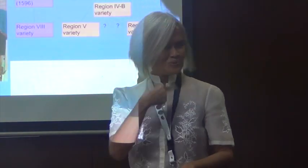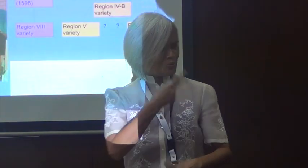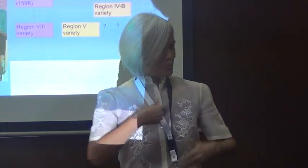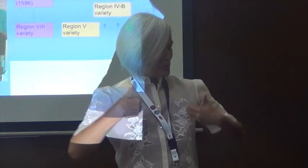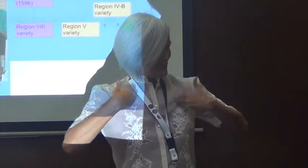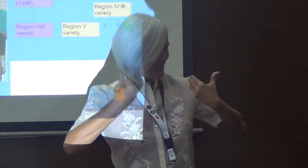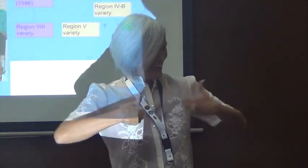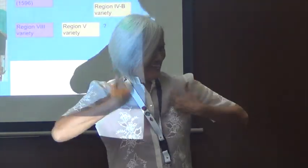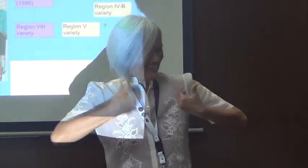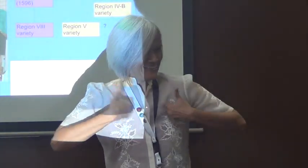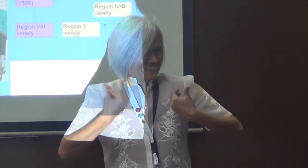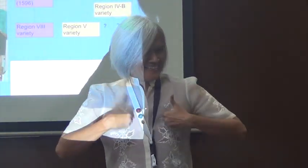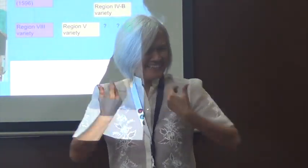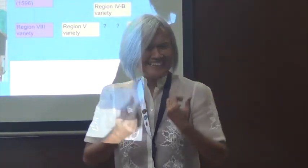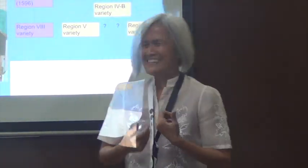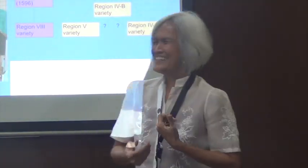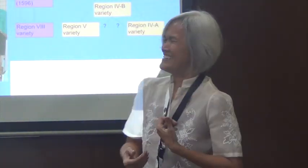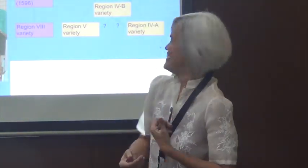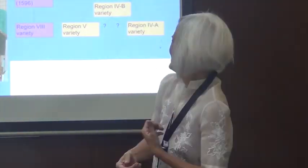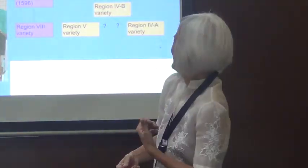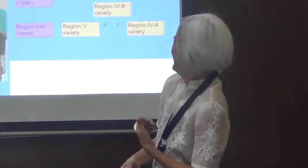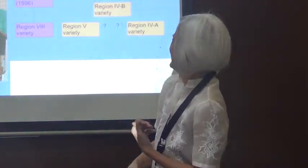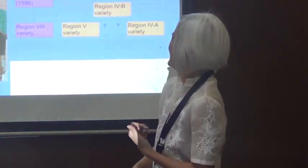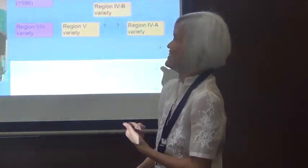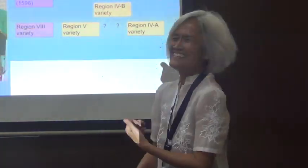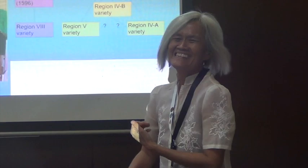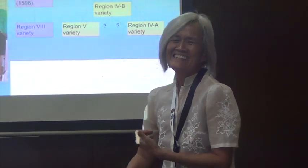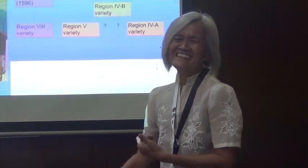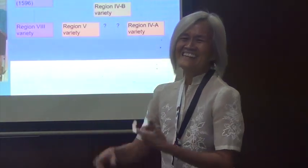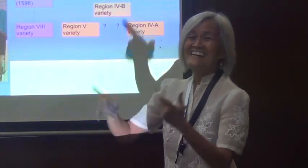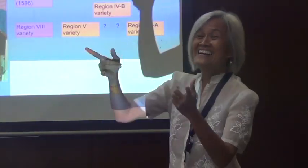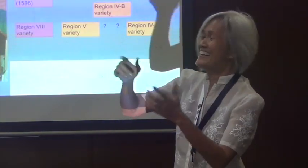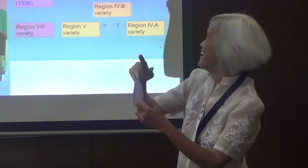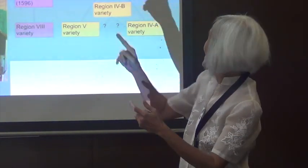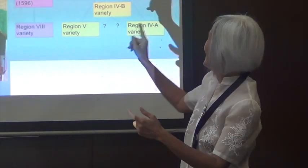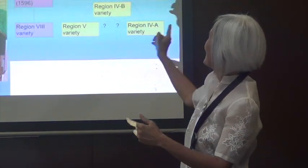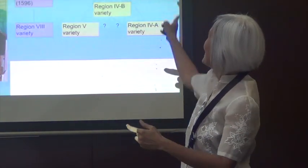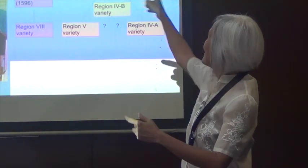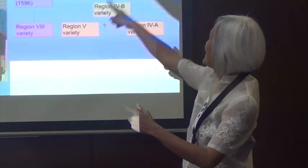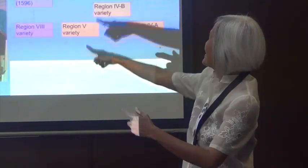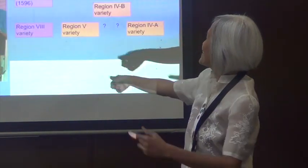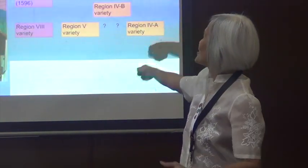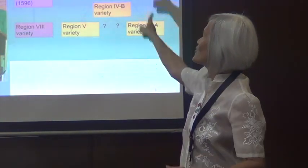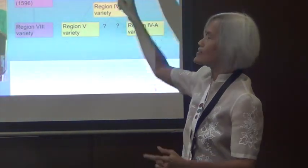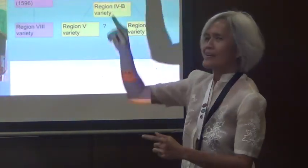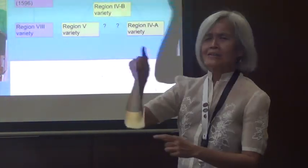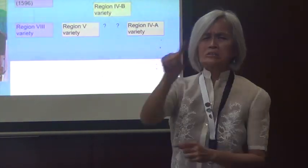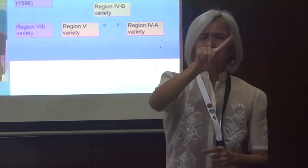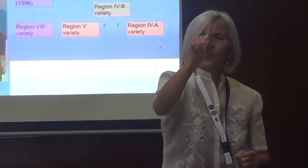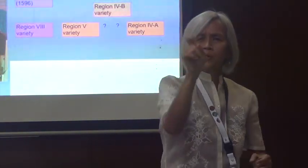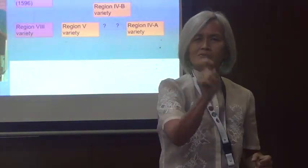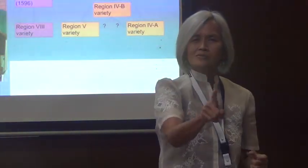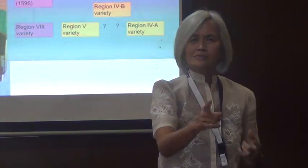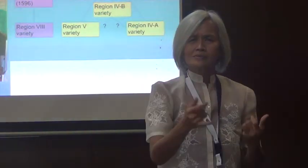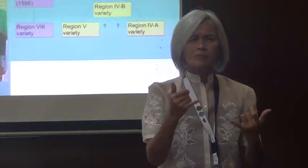Wow, we were all young back then. And so we were looking at sign language,